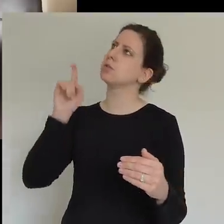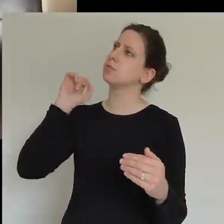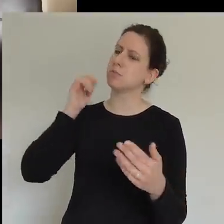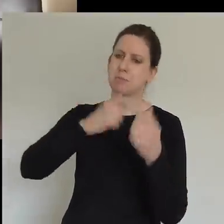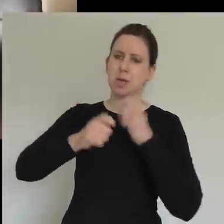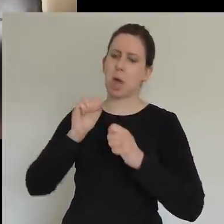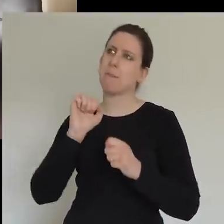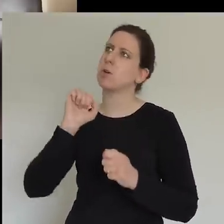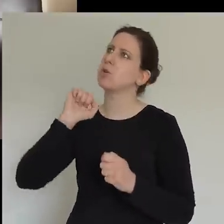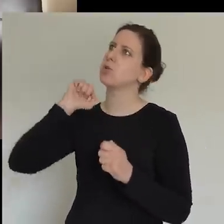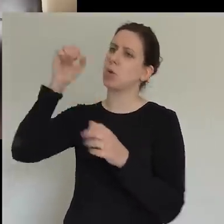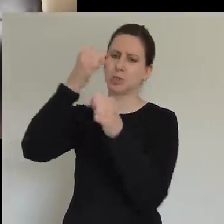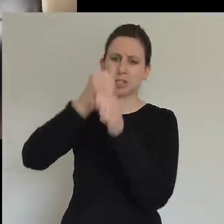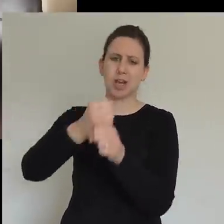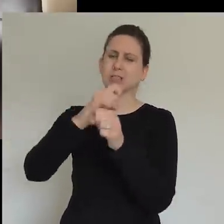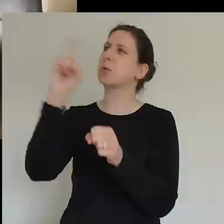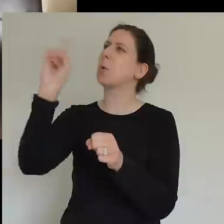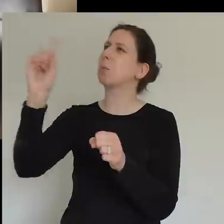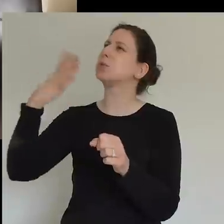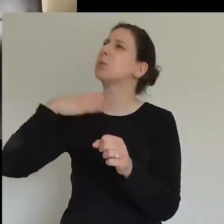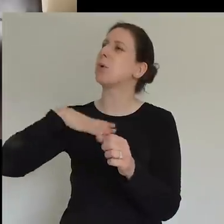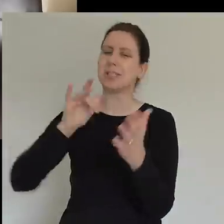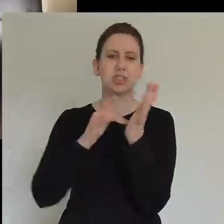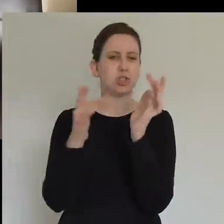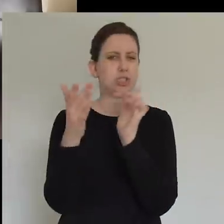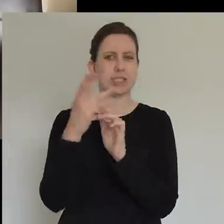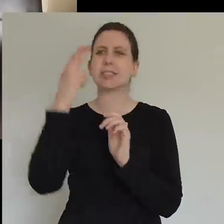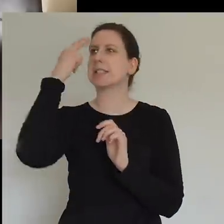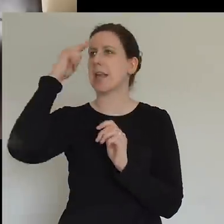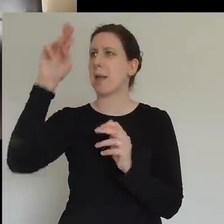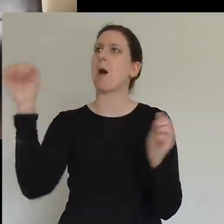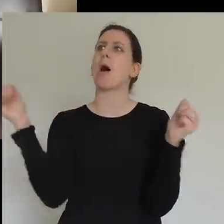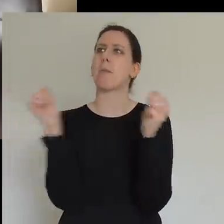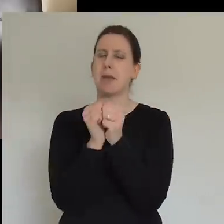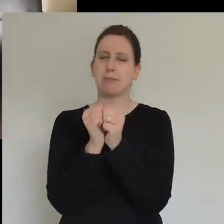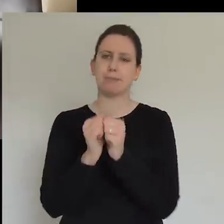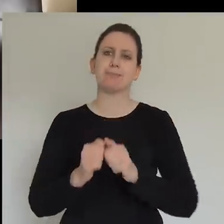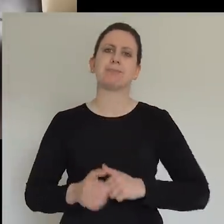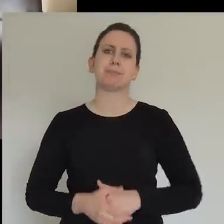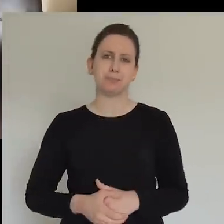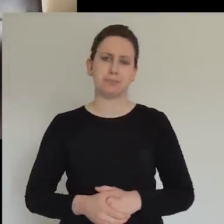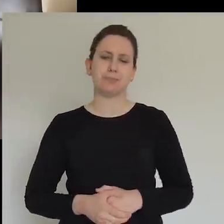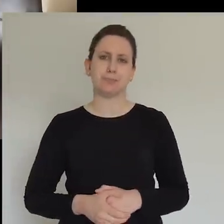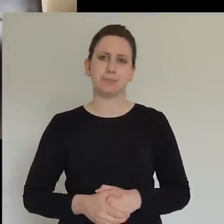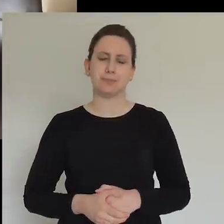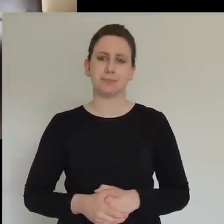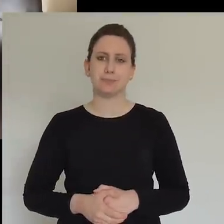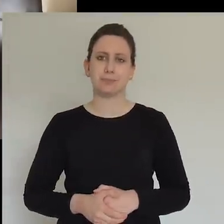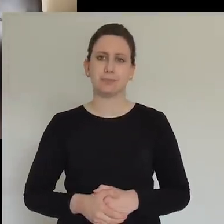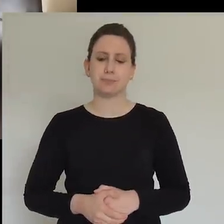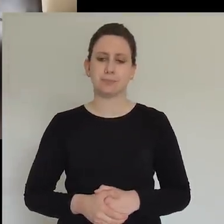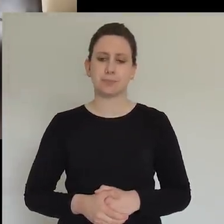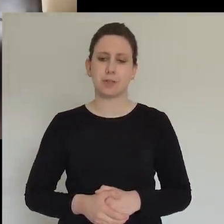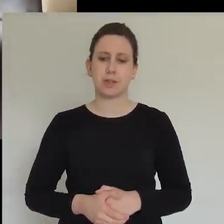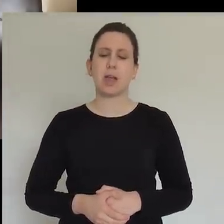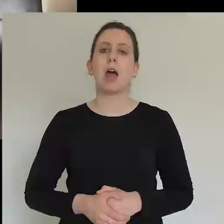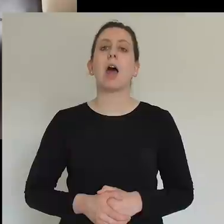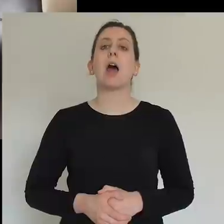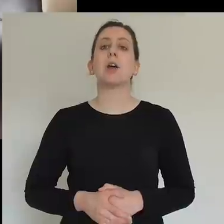that in Jesus' name. Amen. Amen. Amen. In the book at the end of each chapter, we did a Yes But How, and we'll come